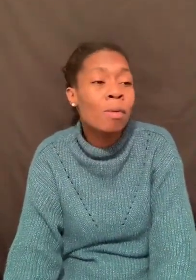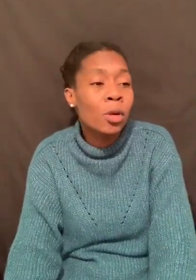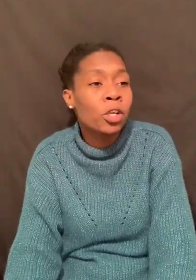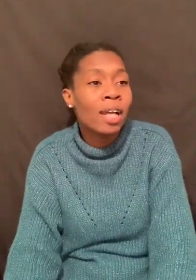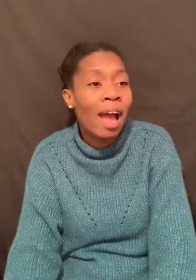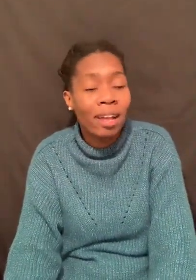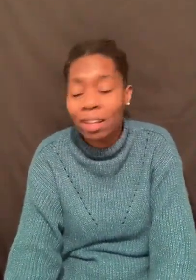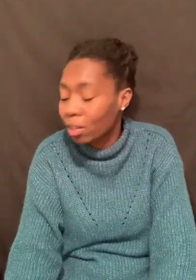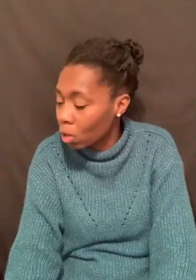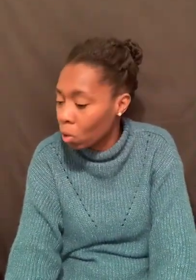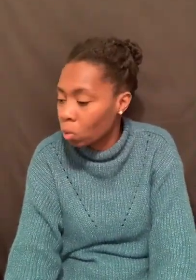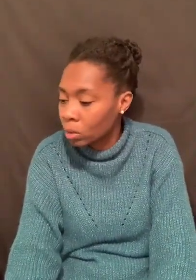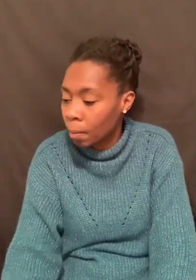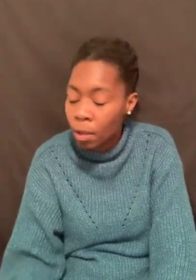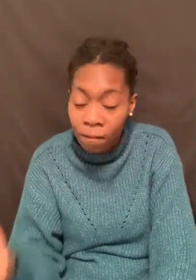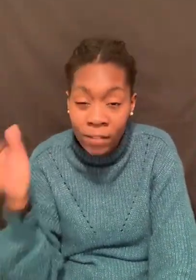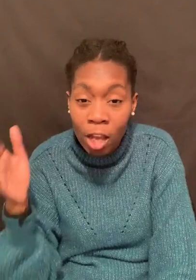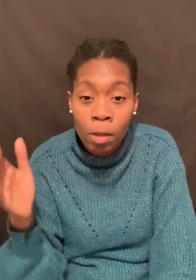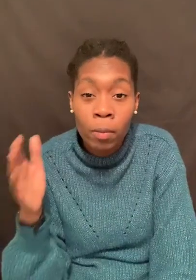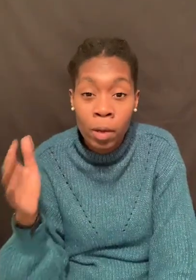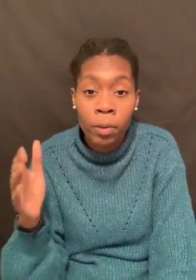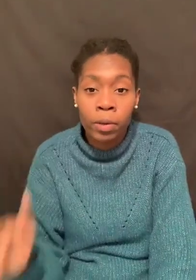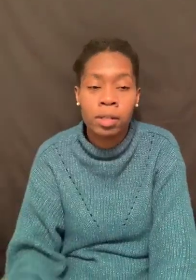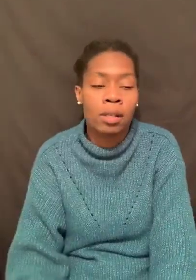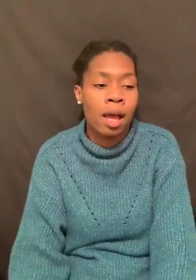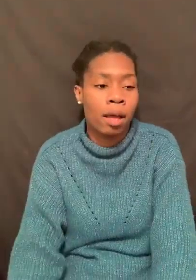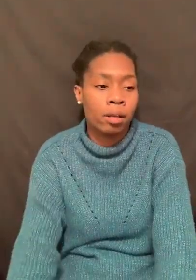Well, that's how people in church act. No. That's how fake people, hypocrites act.